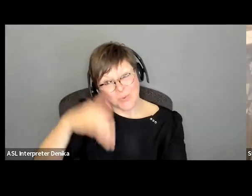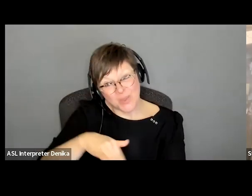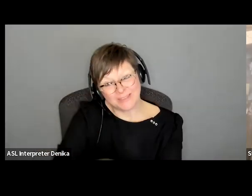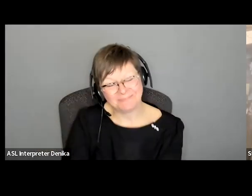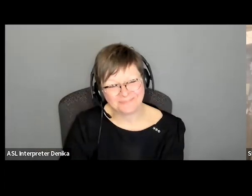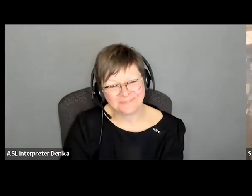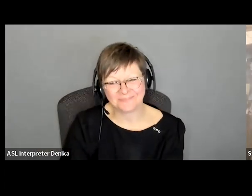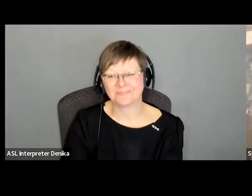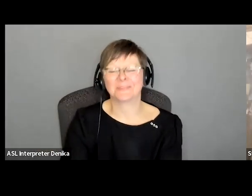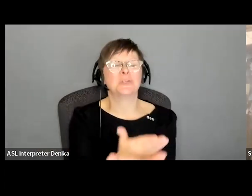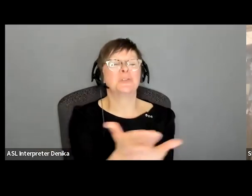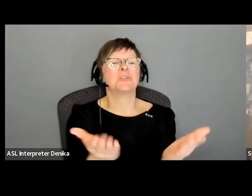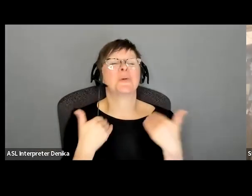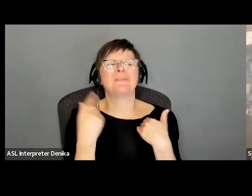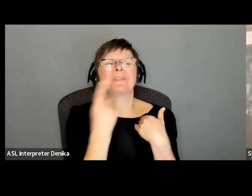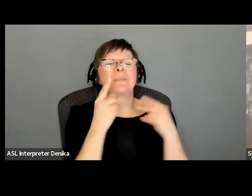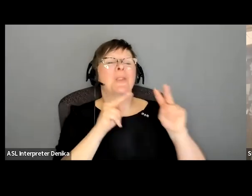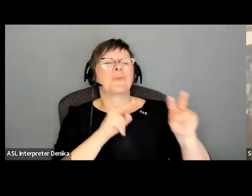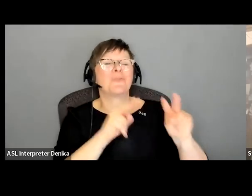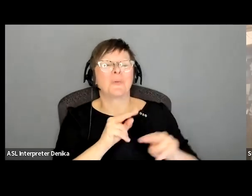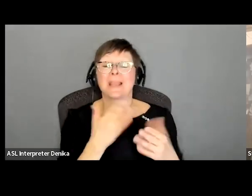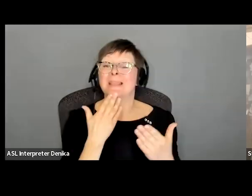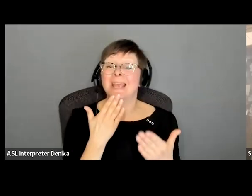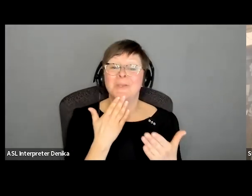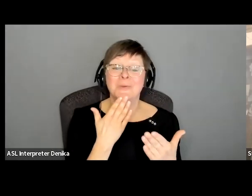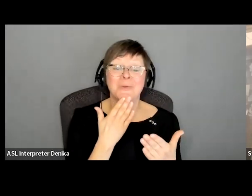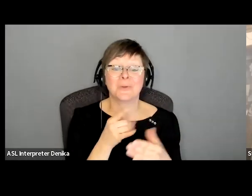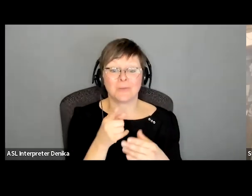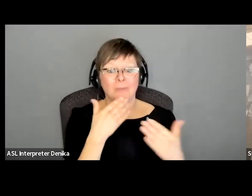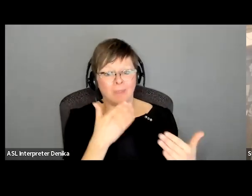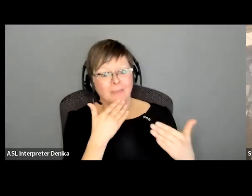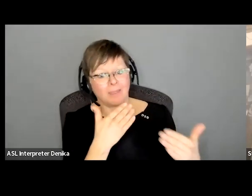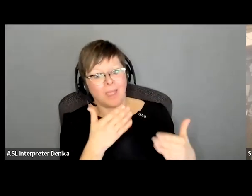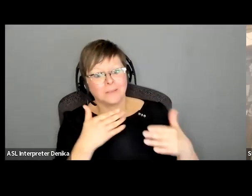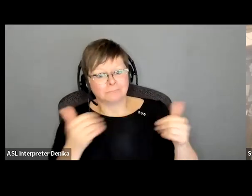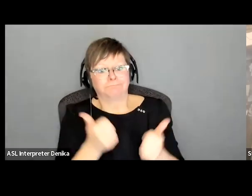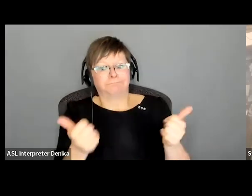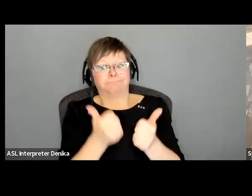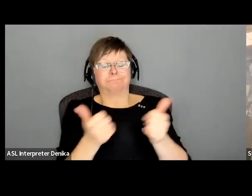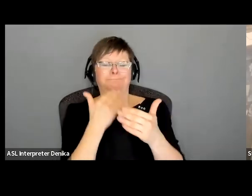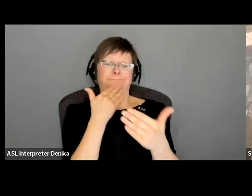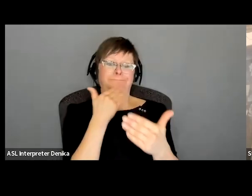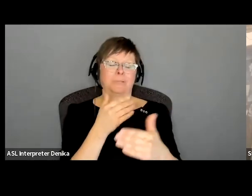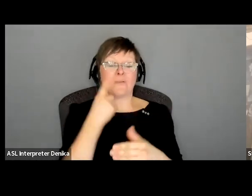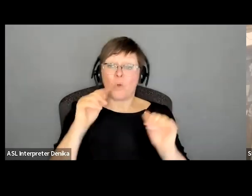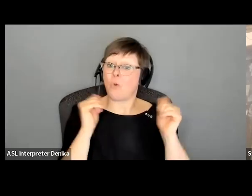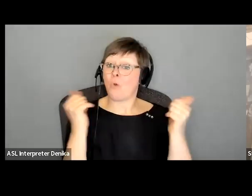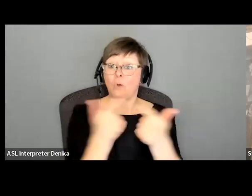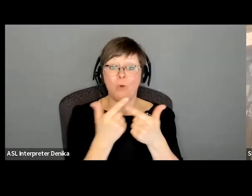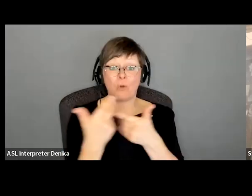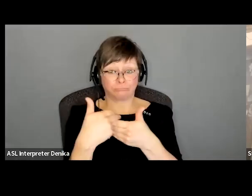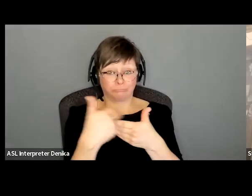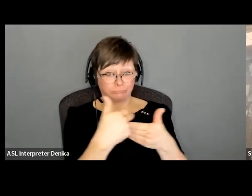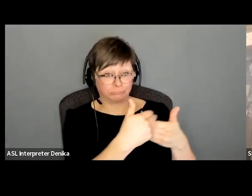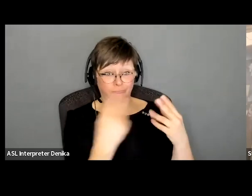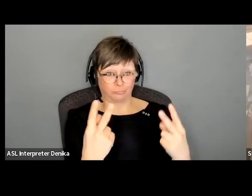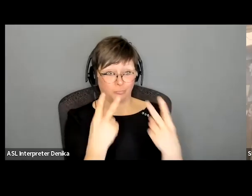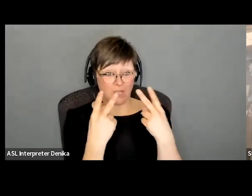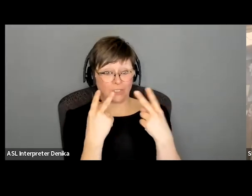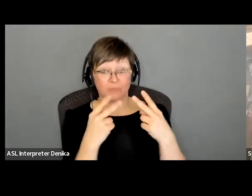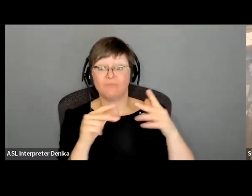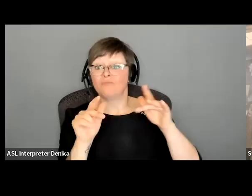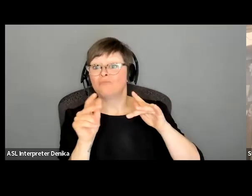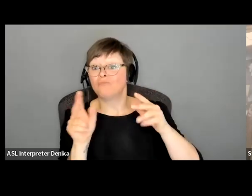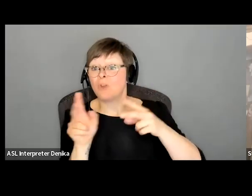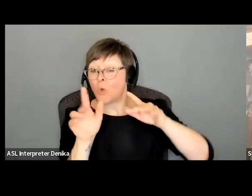to look forward to and thank you for all the thank yous i appreciate it and for everyone attending the the recording of this will